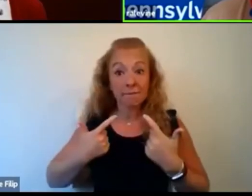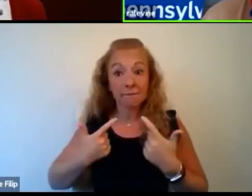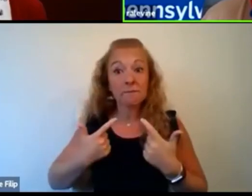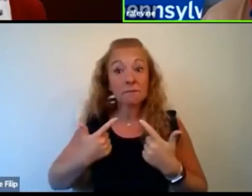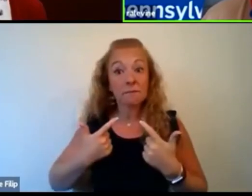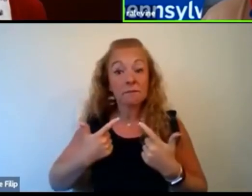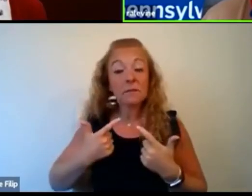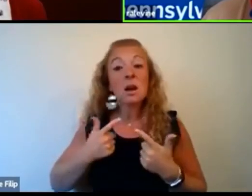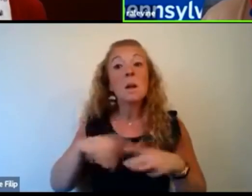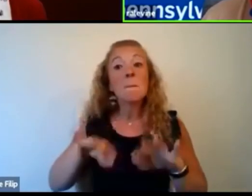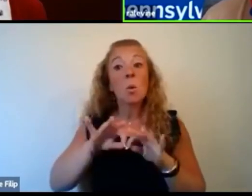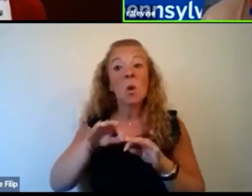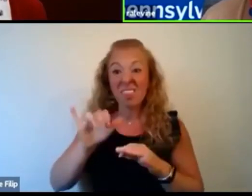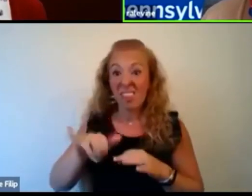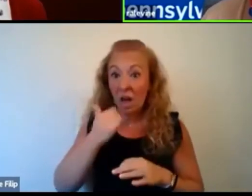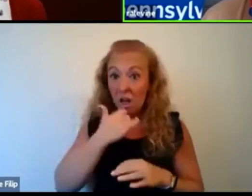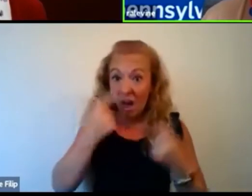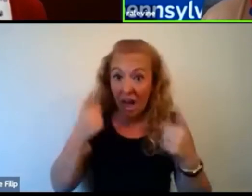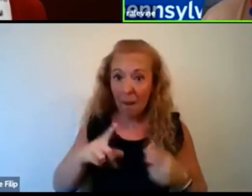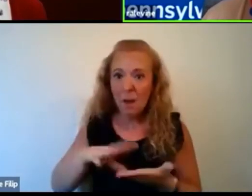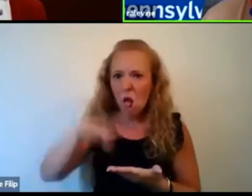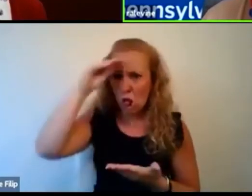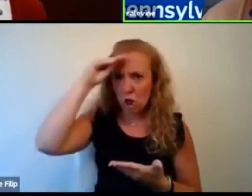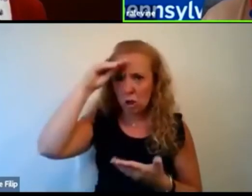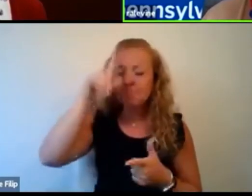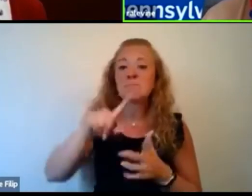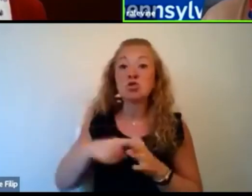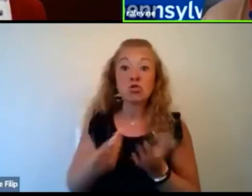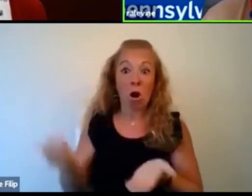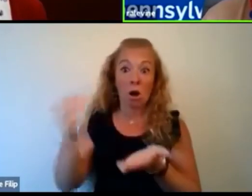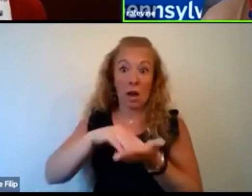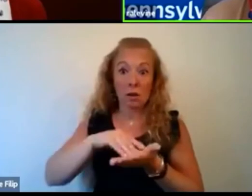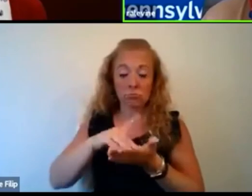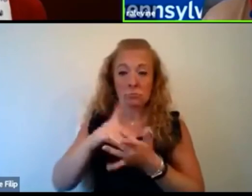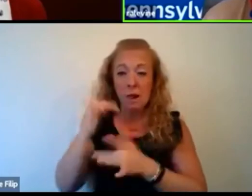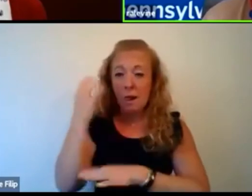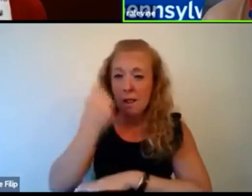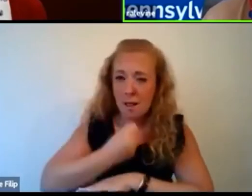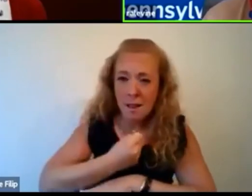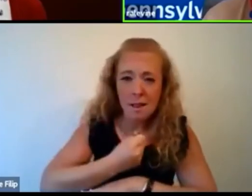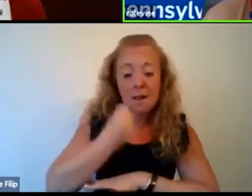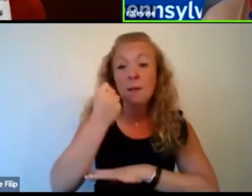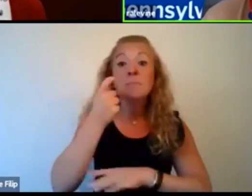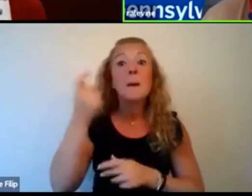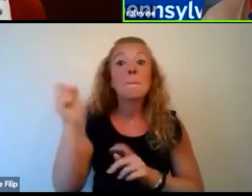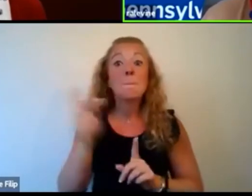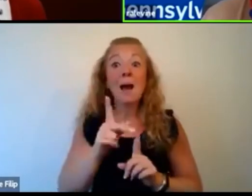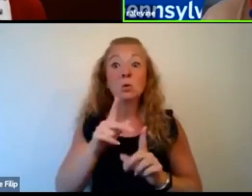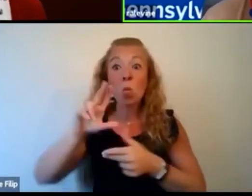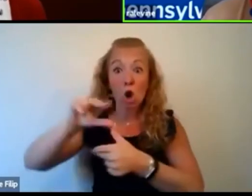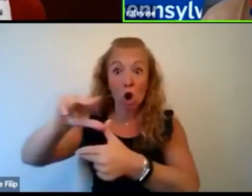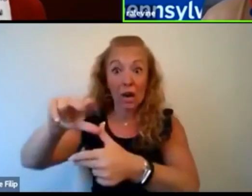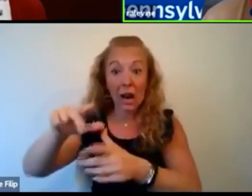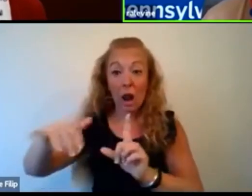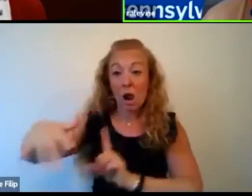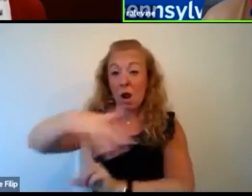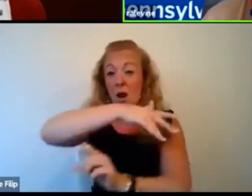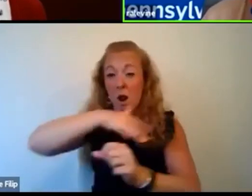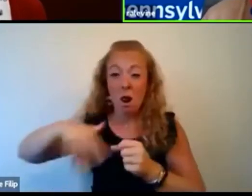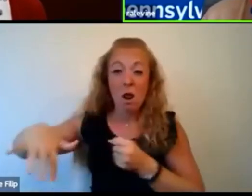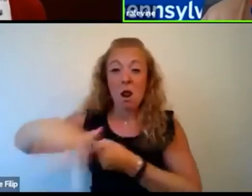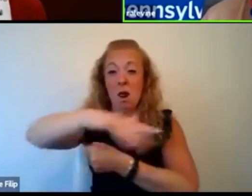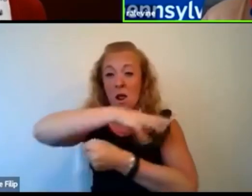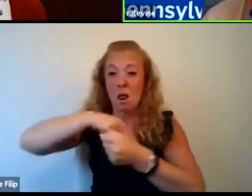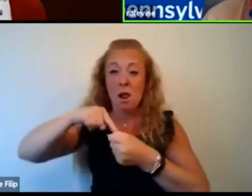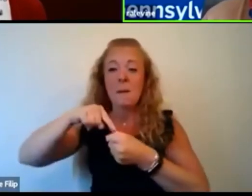and then start again. Um, we need, you know, you need to be in the eye of that hurricane. So, you know, so take a day and, and do whatever